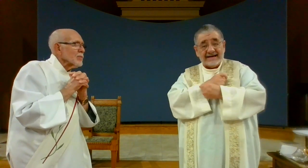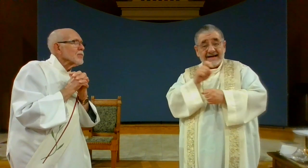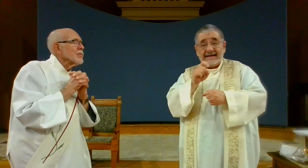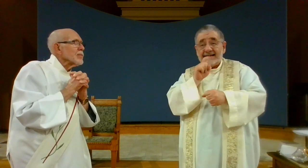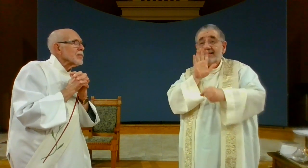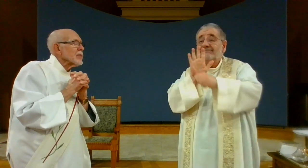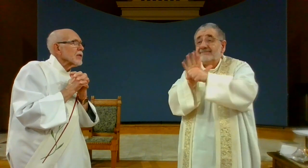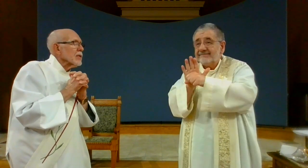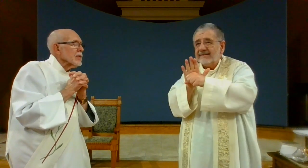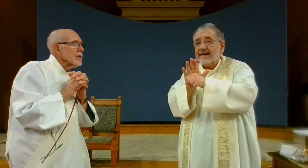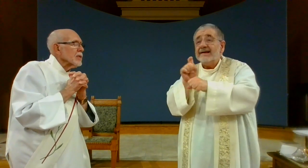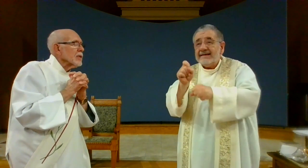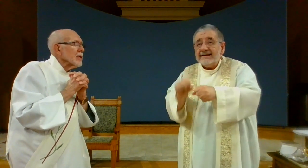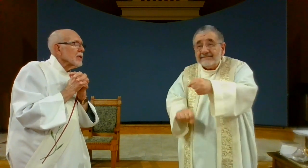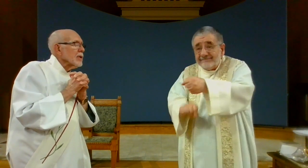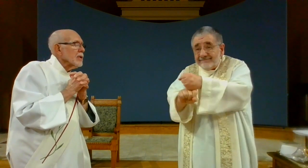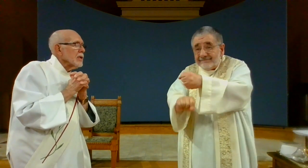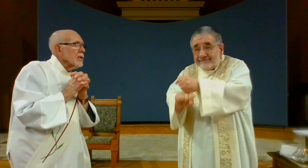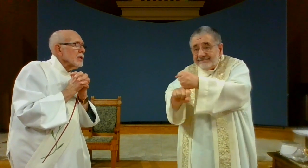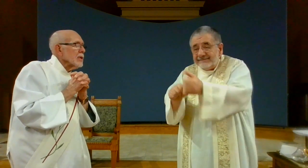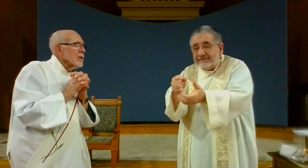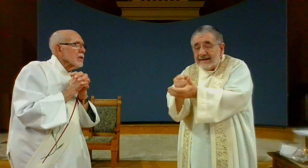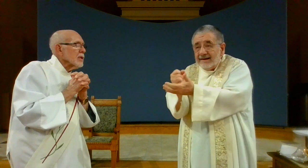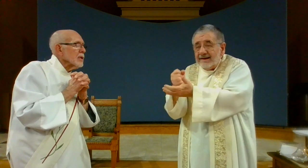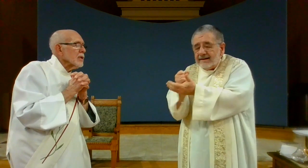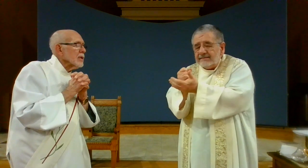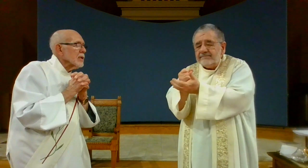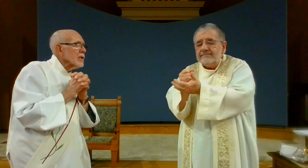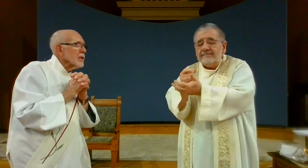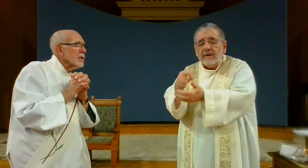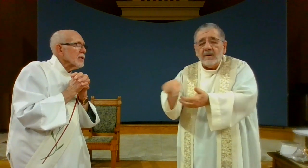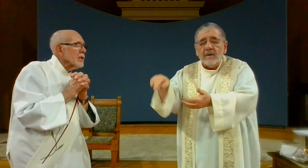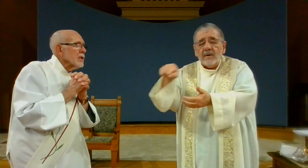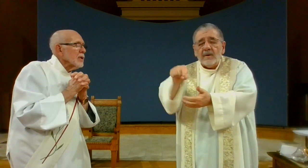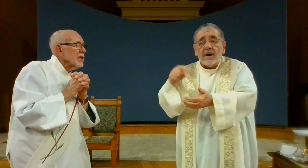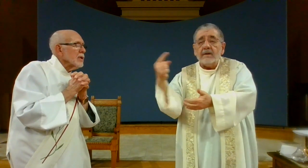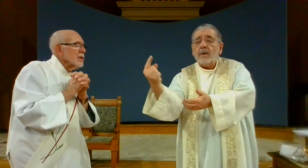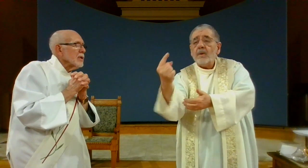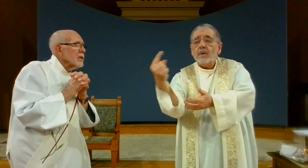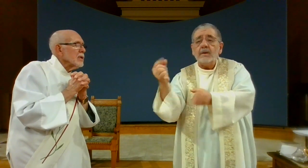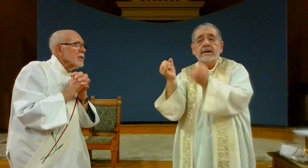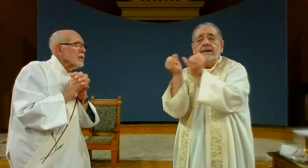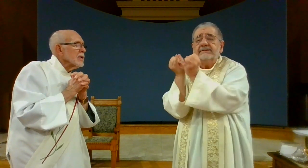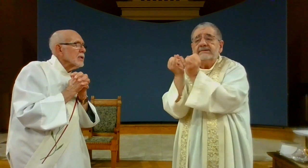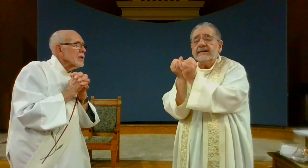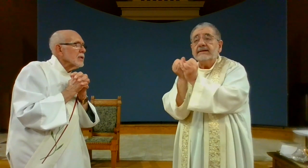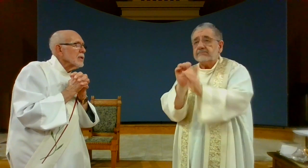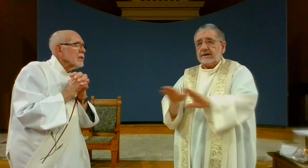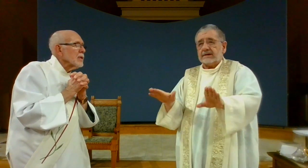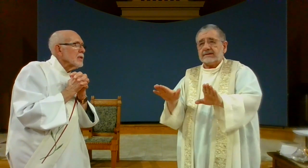who need a promise and support help them to not be isolated